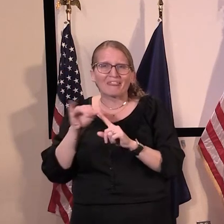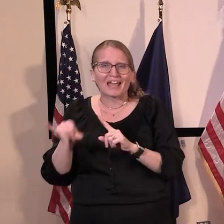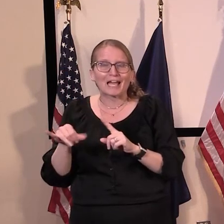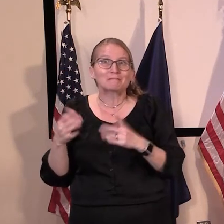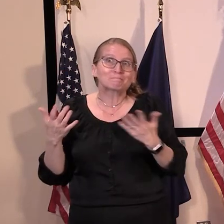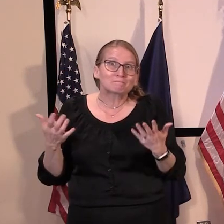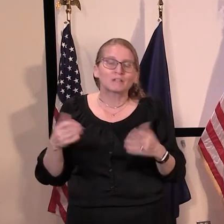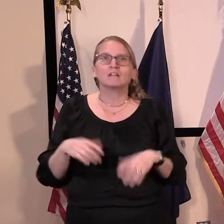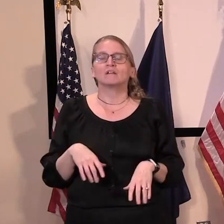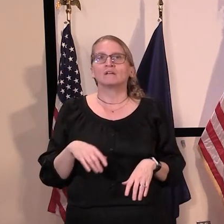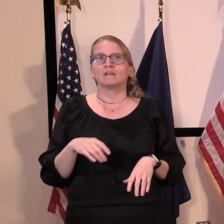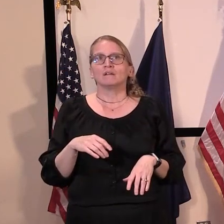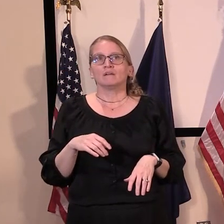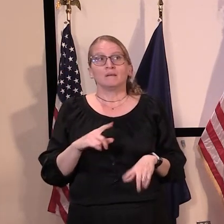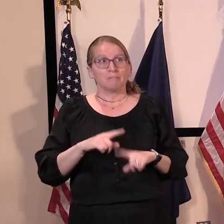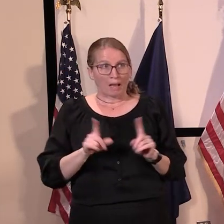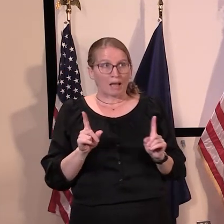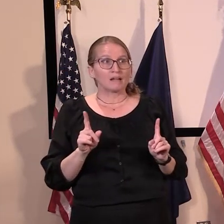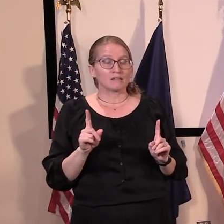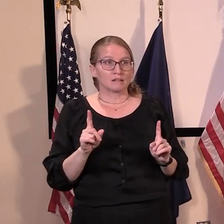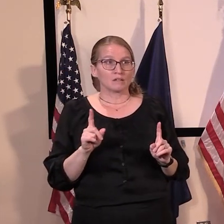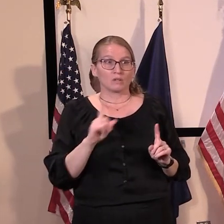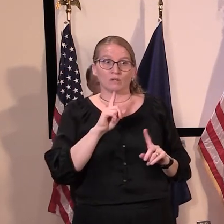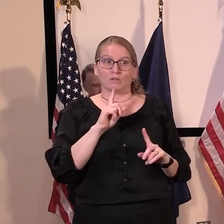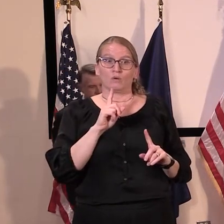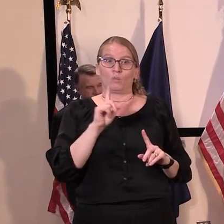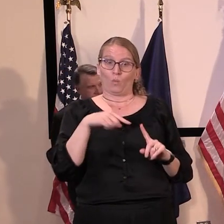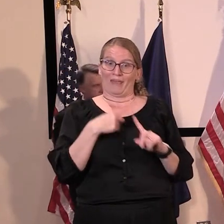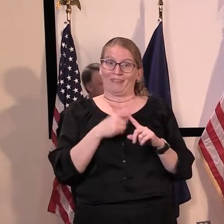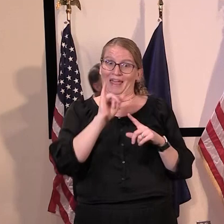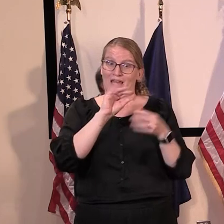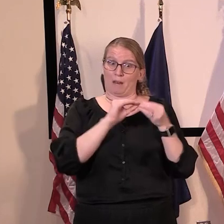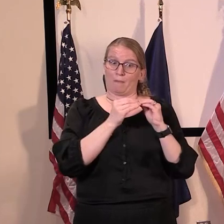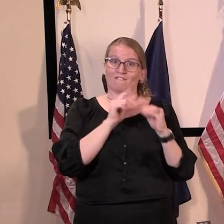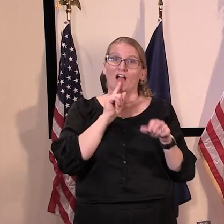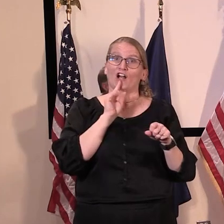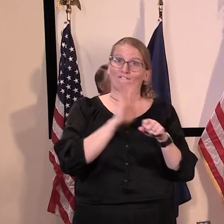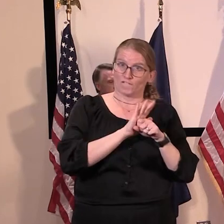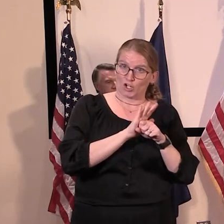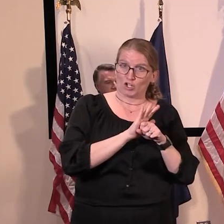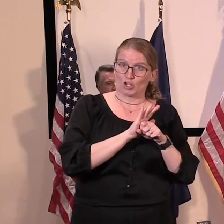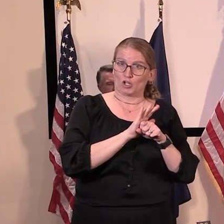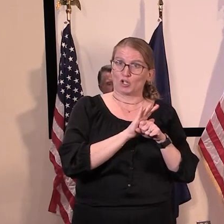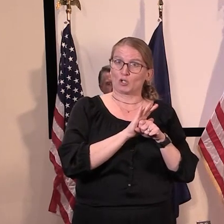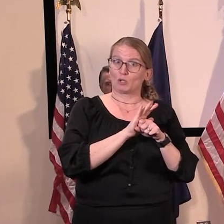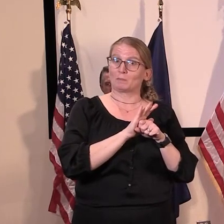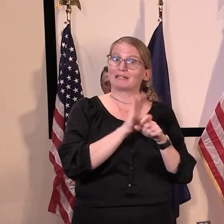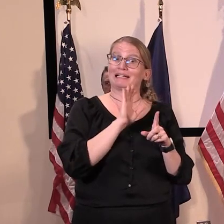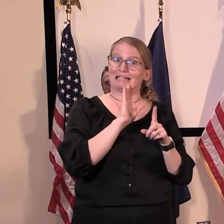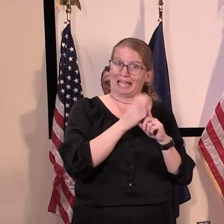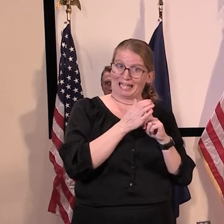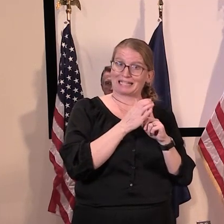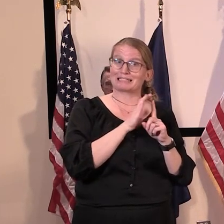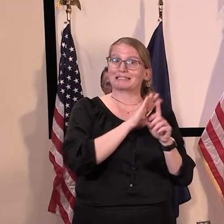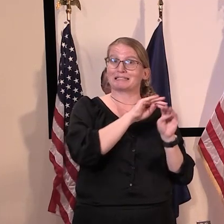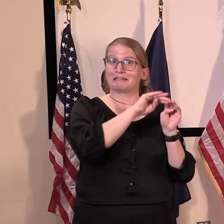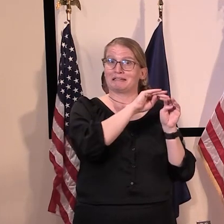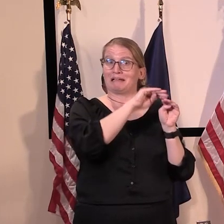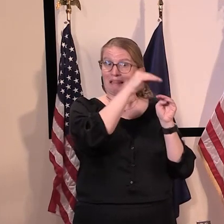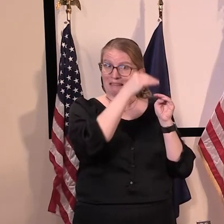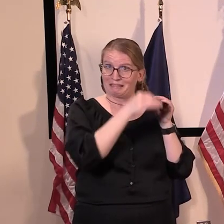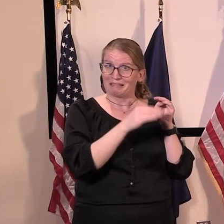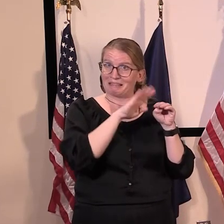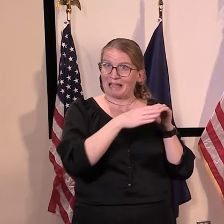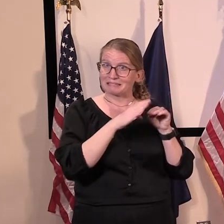that, uh, though, when, when the number of confirmed cases slow down, so do the number of asymptomatic cases. So it is factored in, in that sense.